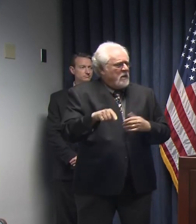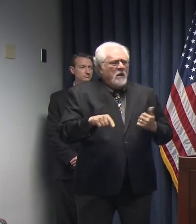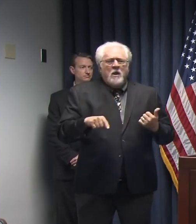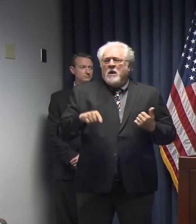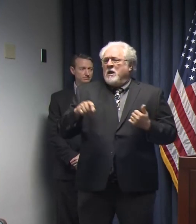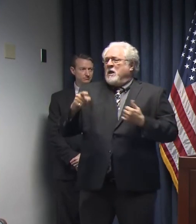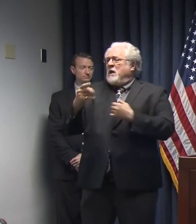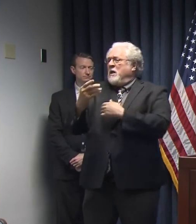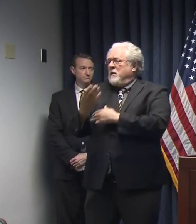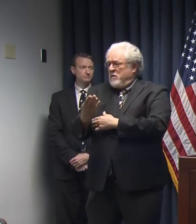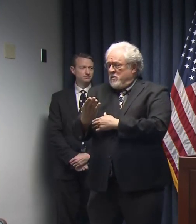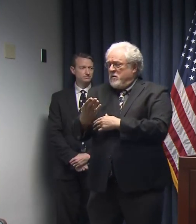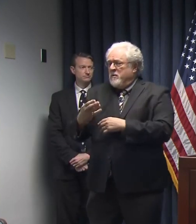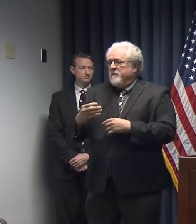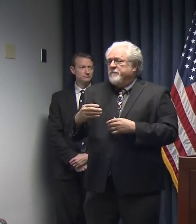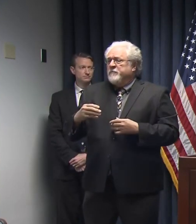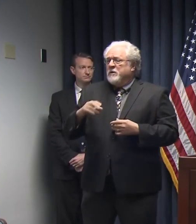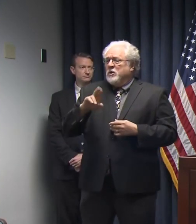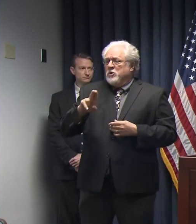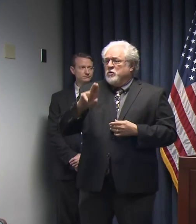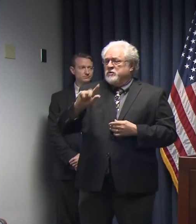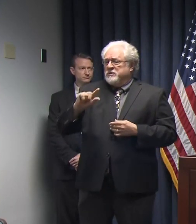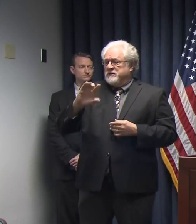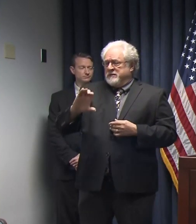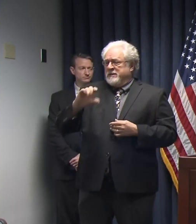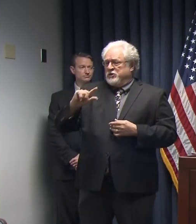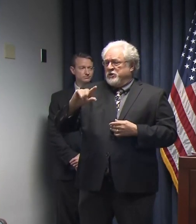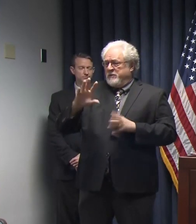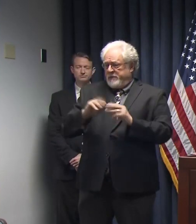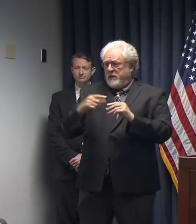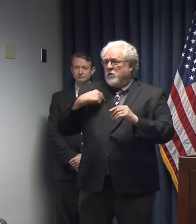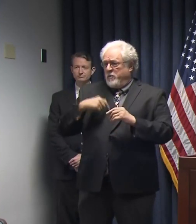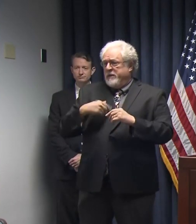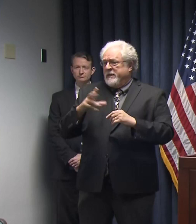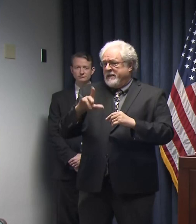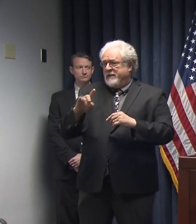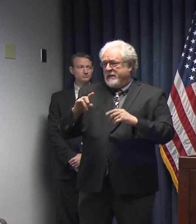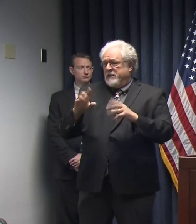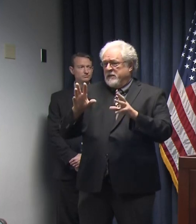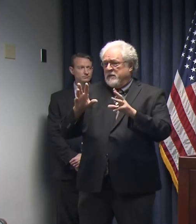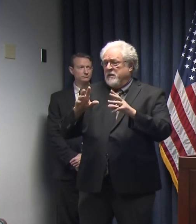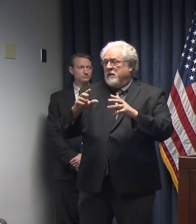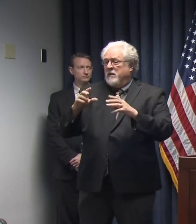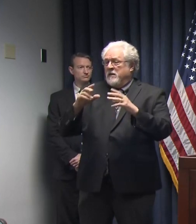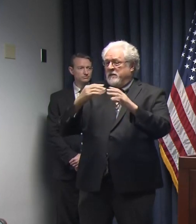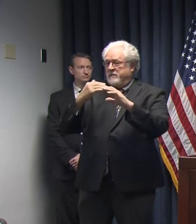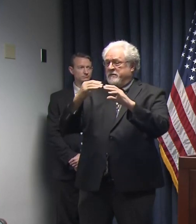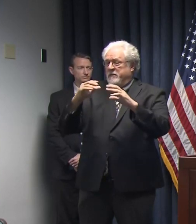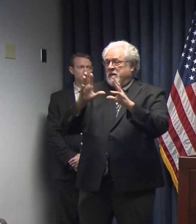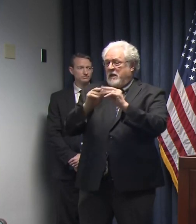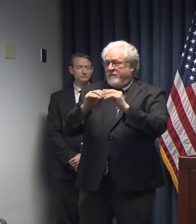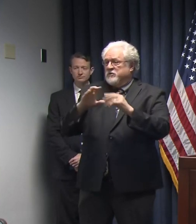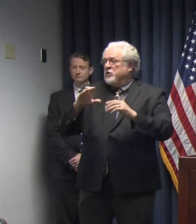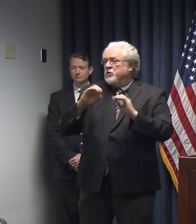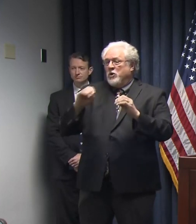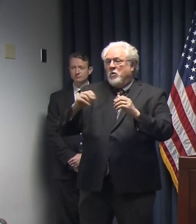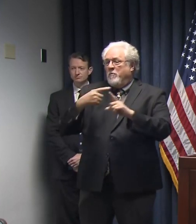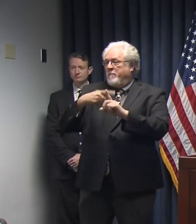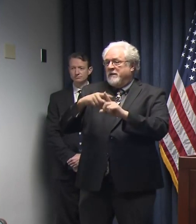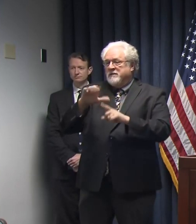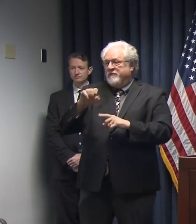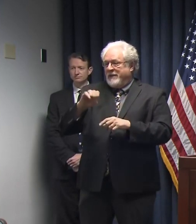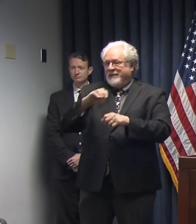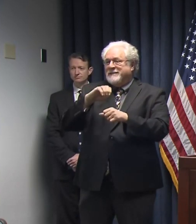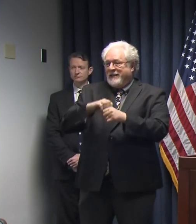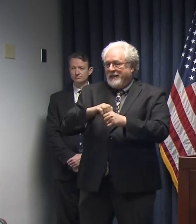of this morning with the UCG meeting we had via conference call, there are no positive cases in our state prisons in terms